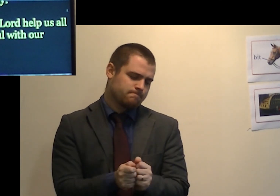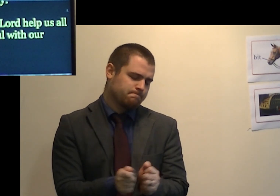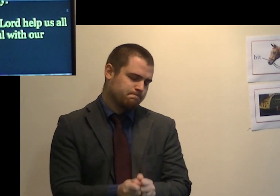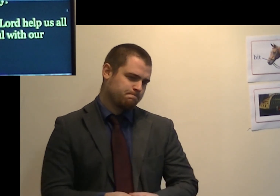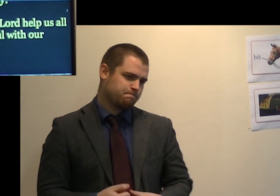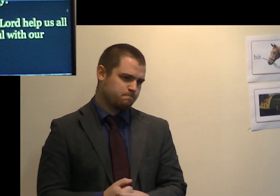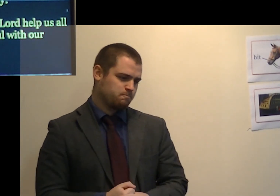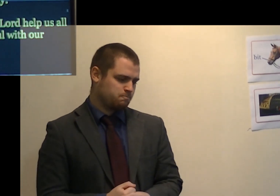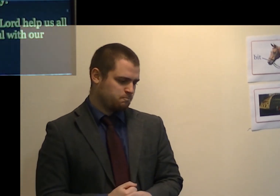Amen.